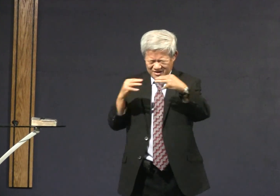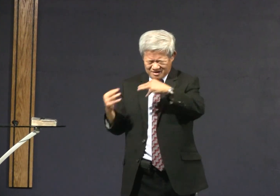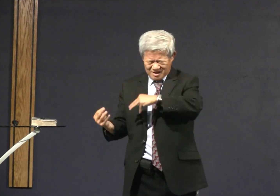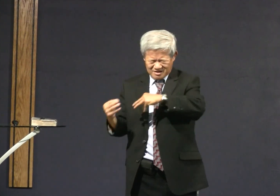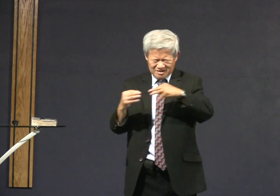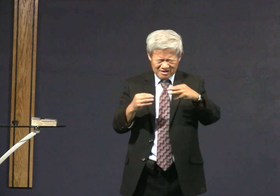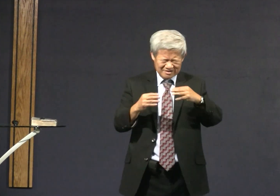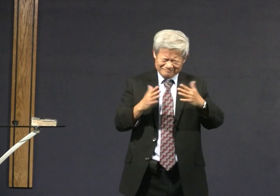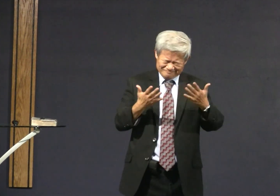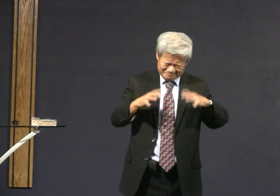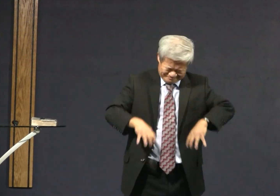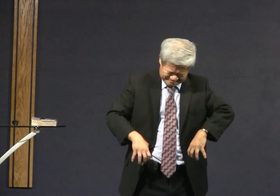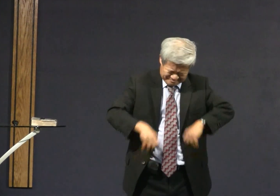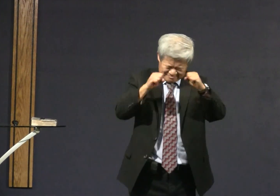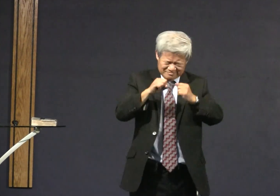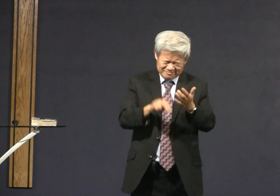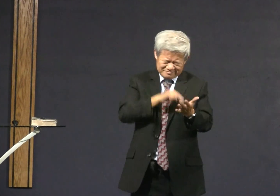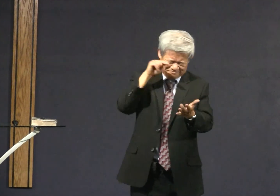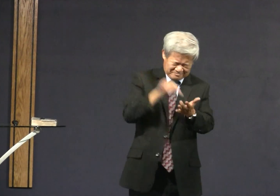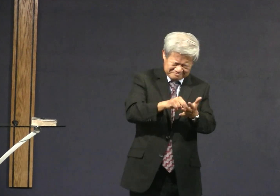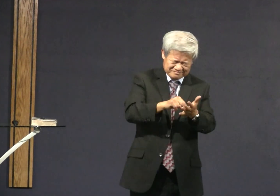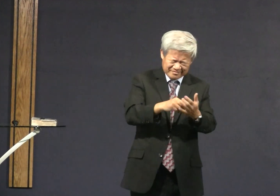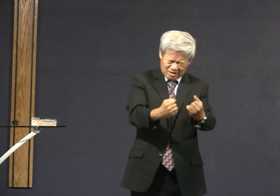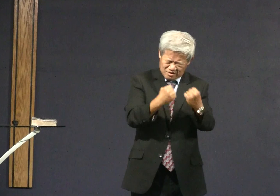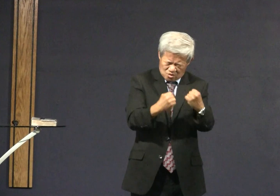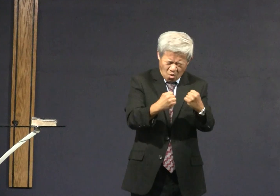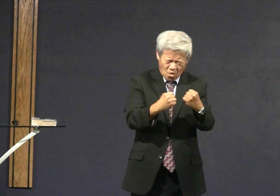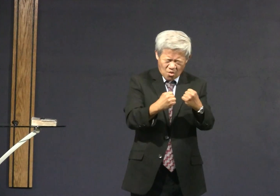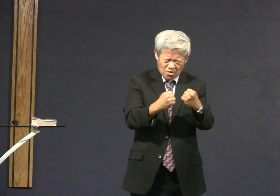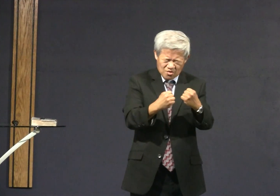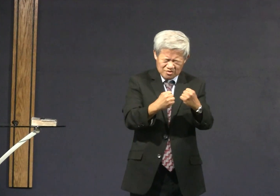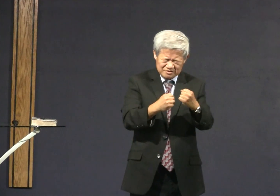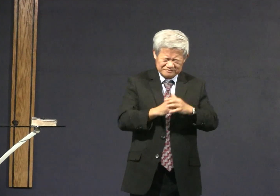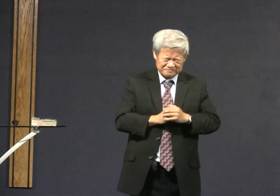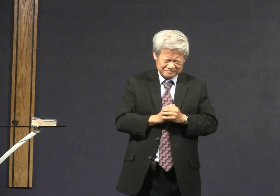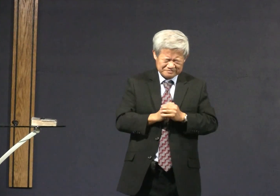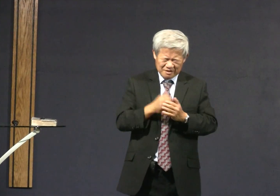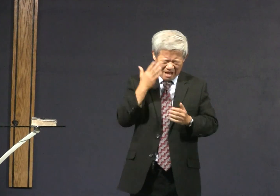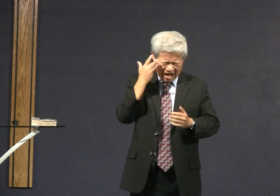As we sang this morning, we are in a war almost to make a stand